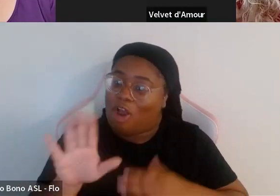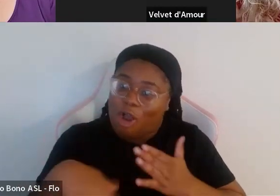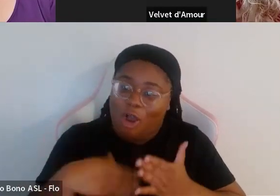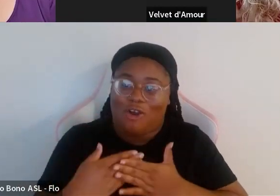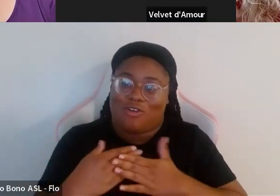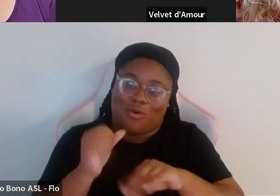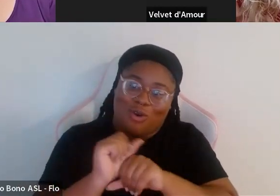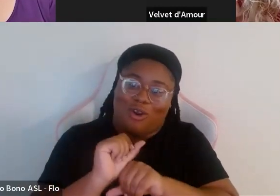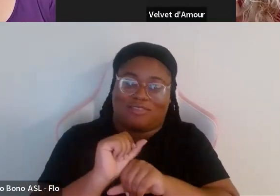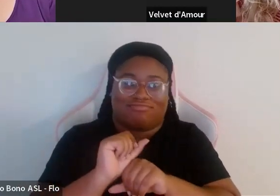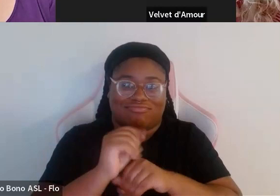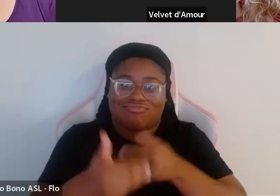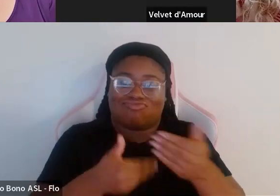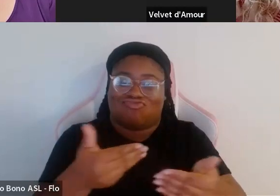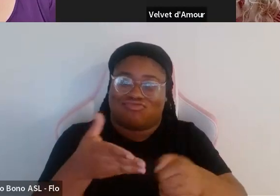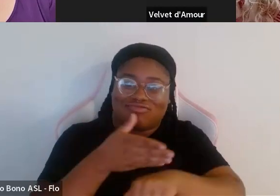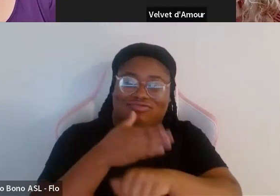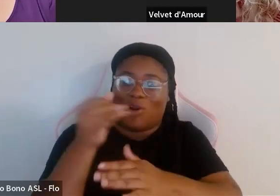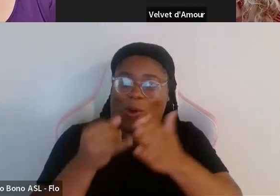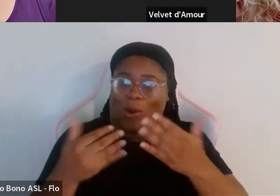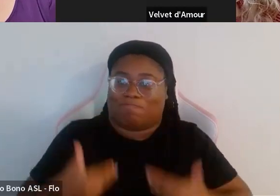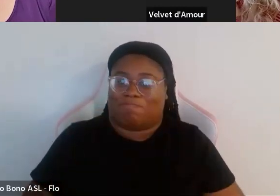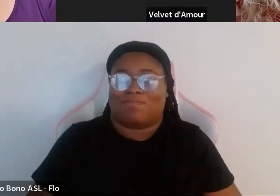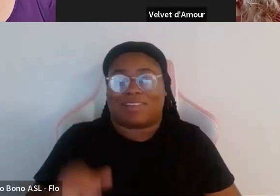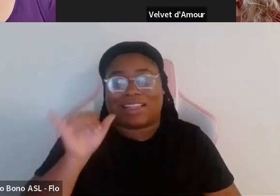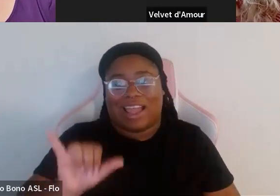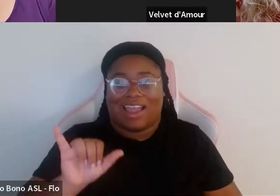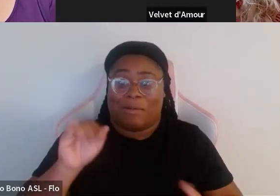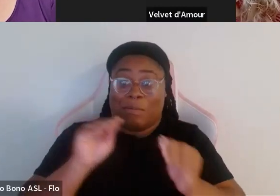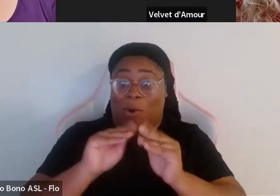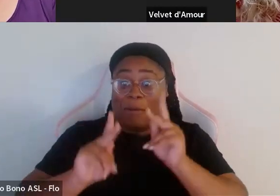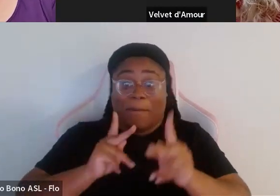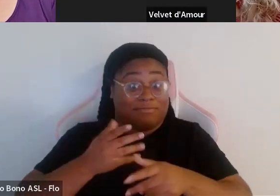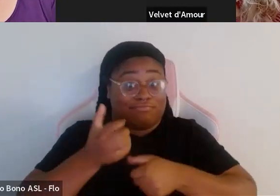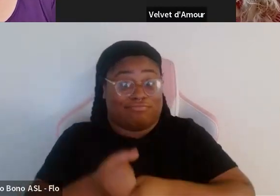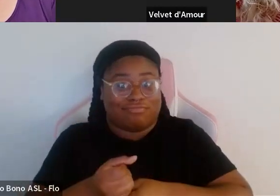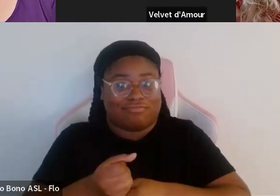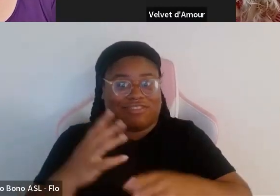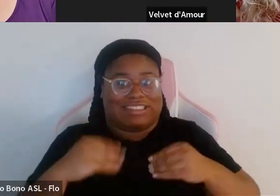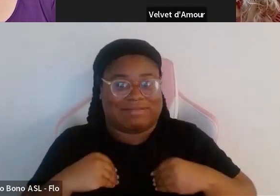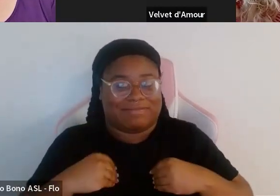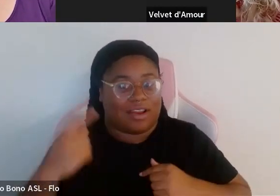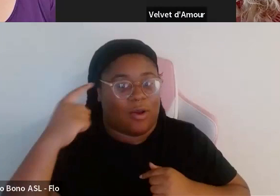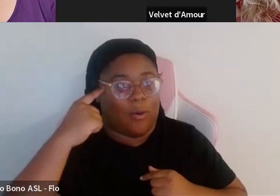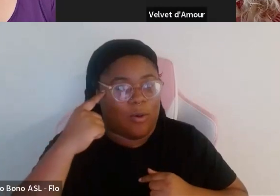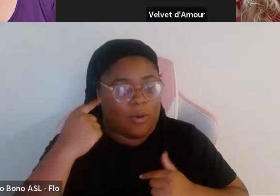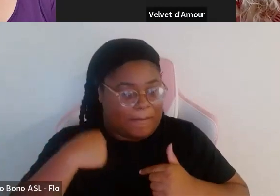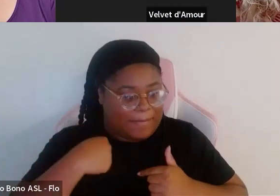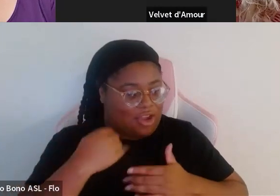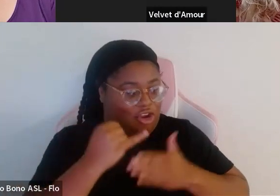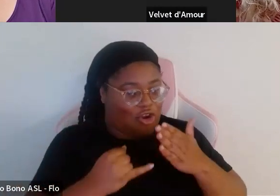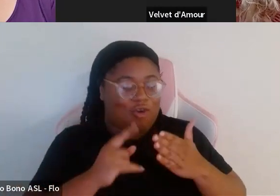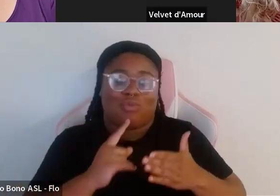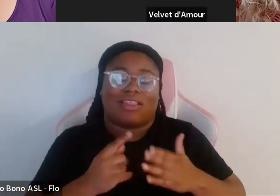of art and i think that if more people embrace that kind of thought it'll build that person's